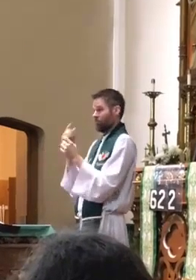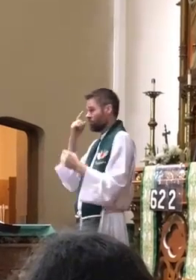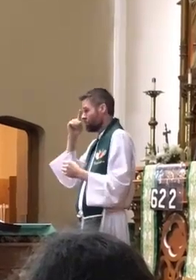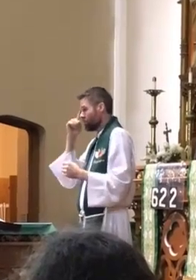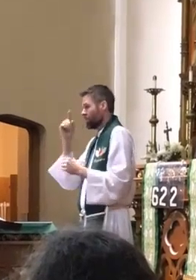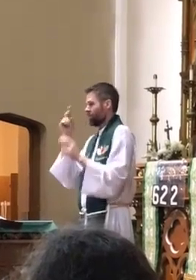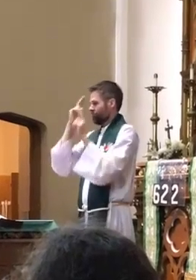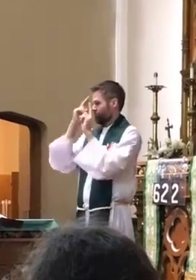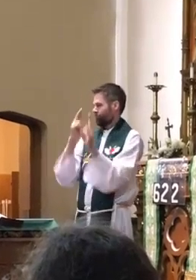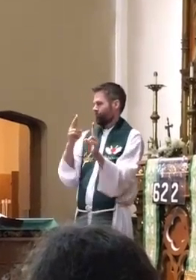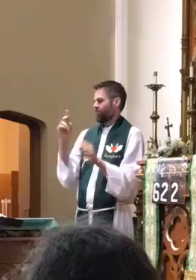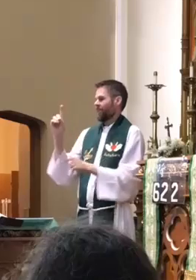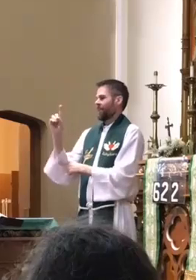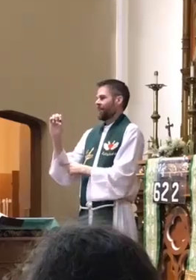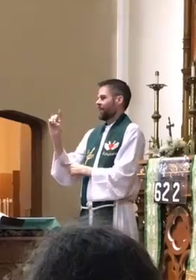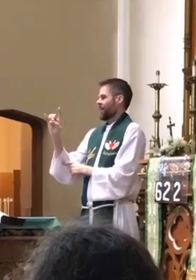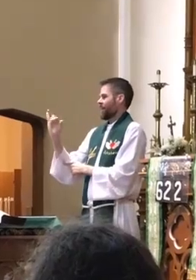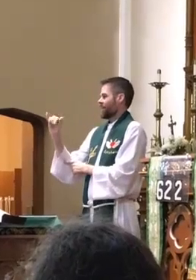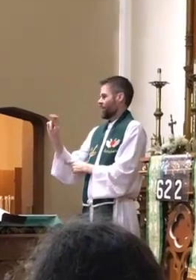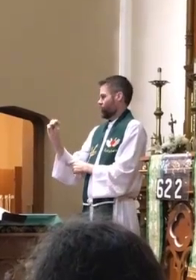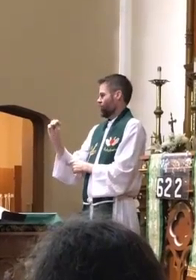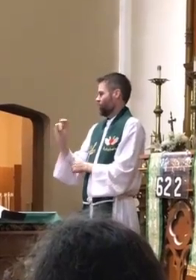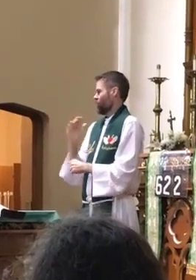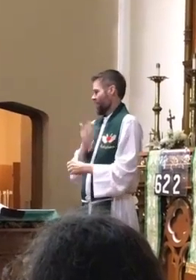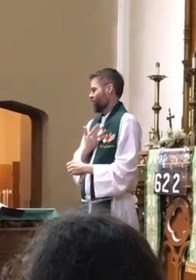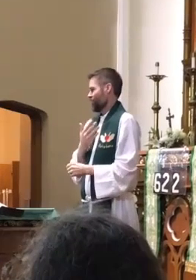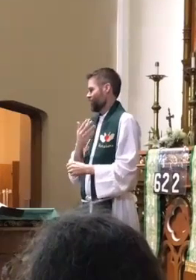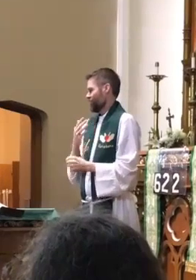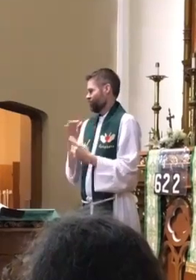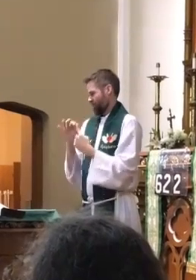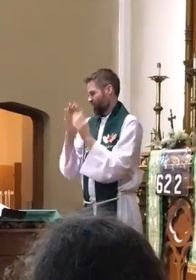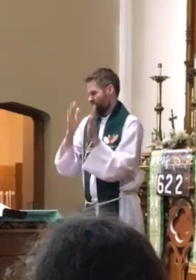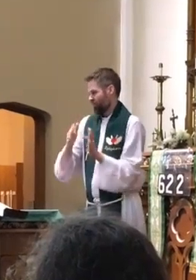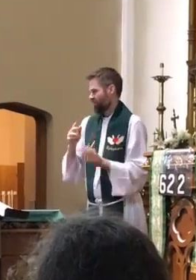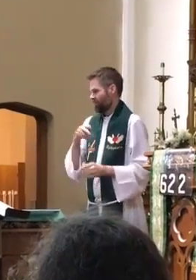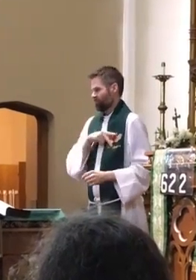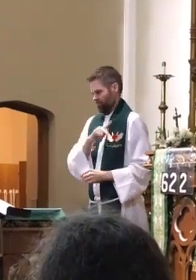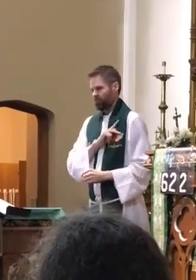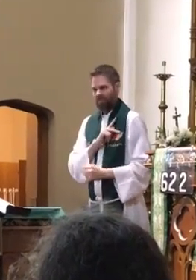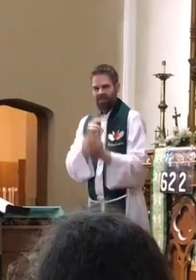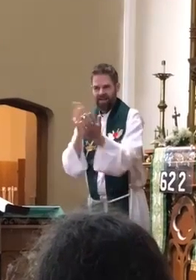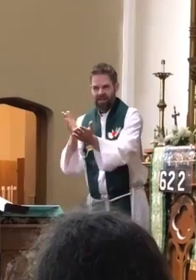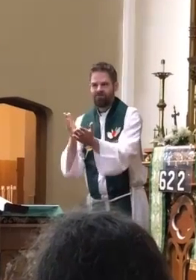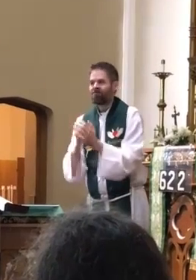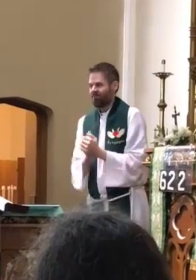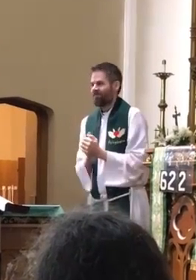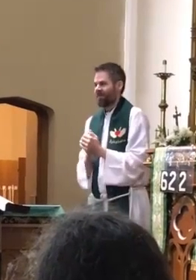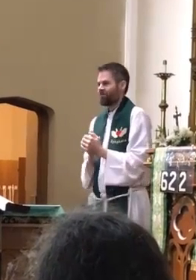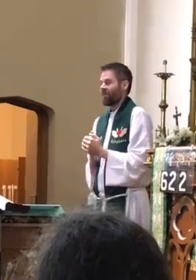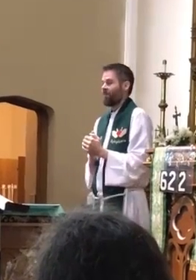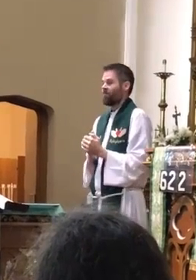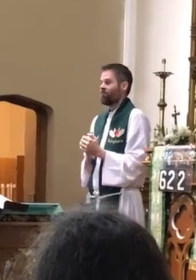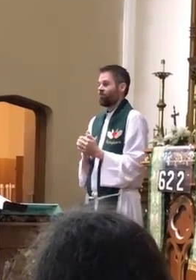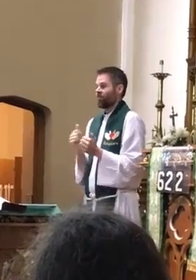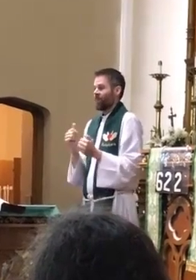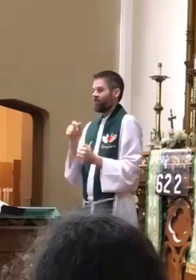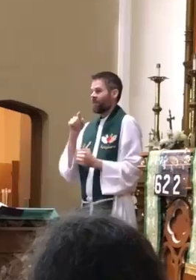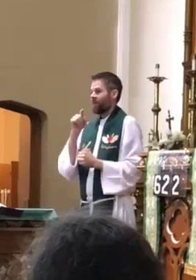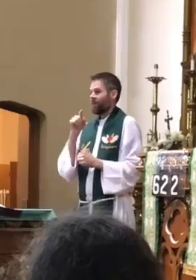her service. This mass is to honor her dedication and service to our community here.